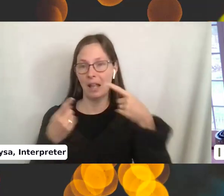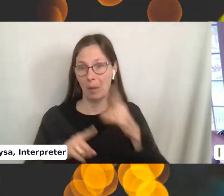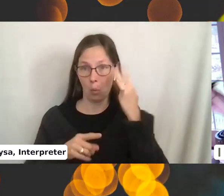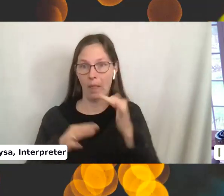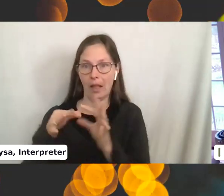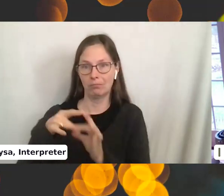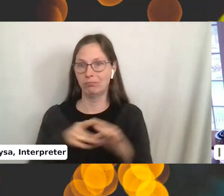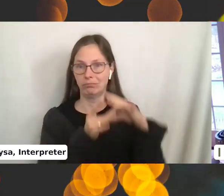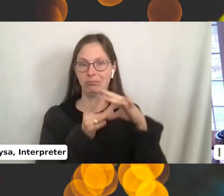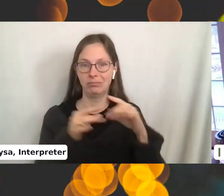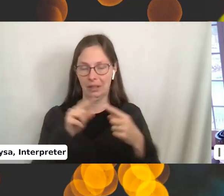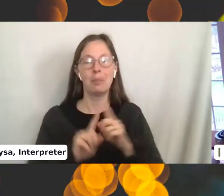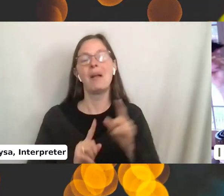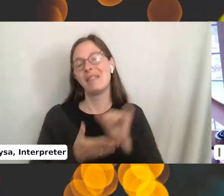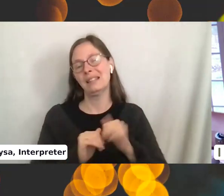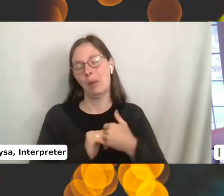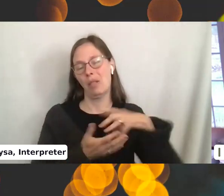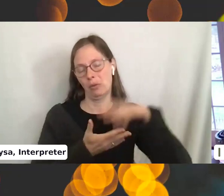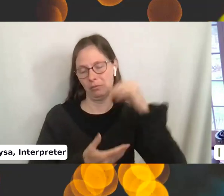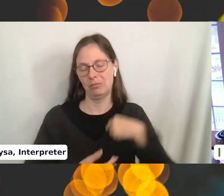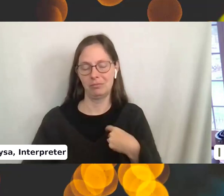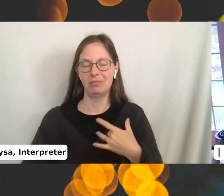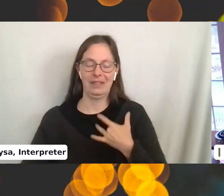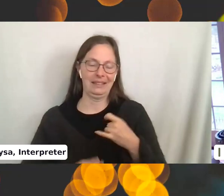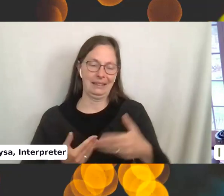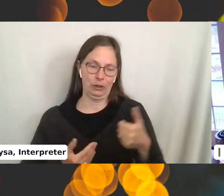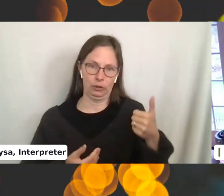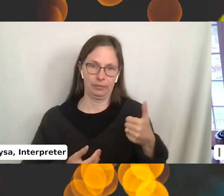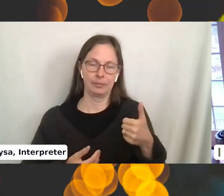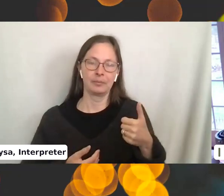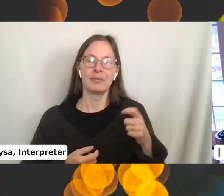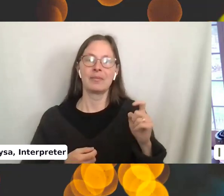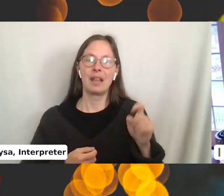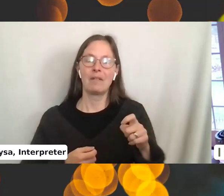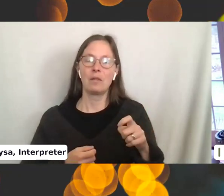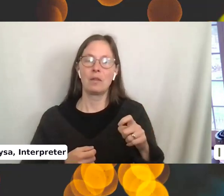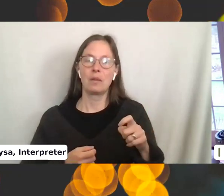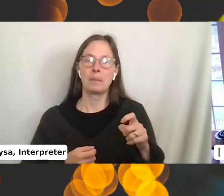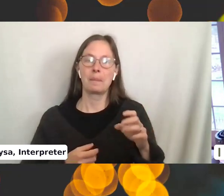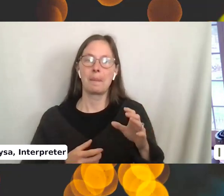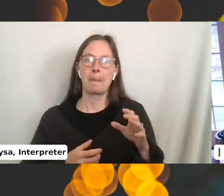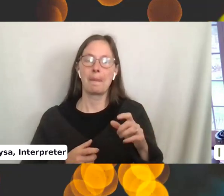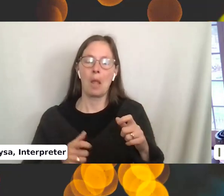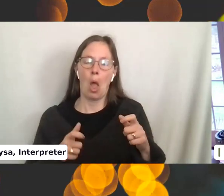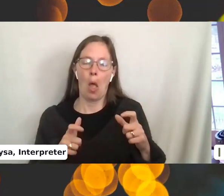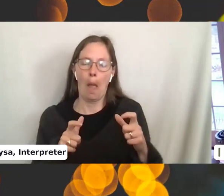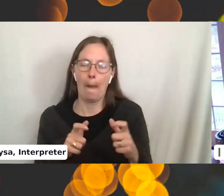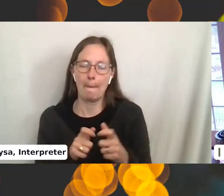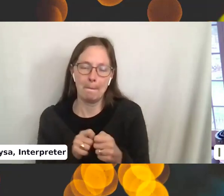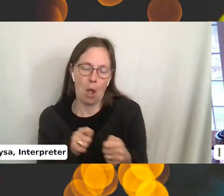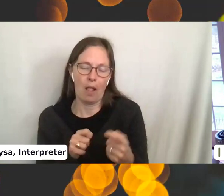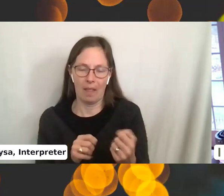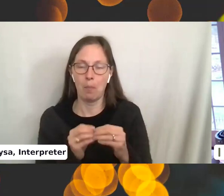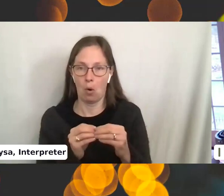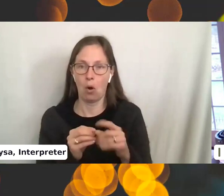I just, this is how I learned. I find it easy. You have to pull it a little tight at the end when you're transitioning from each needle.